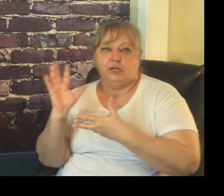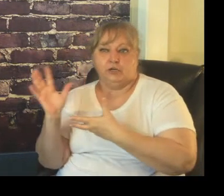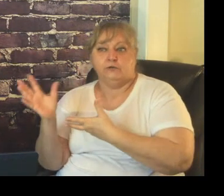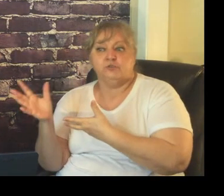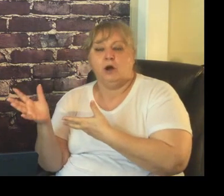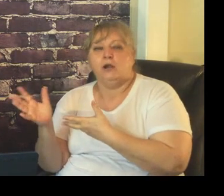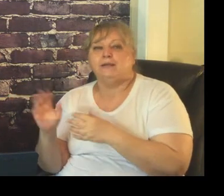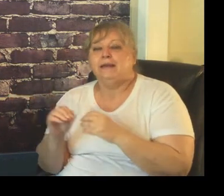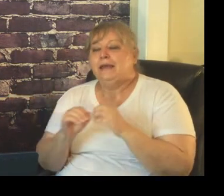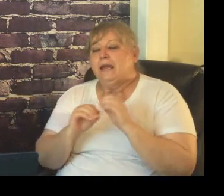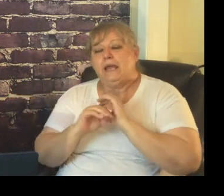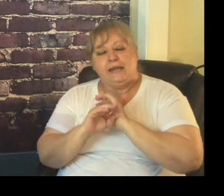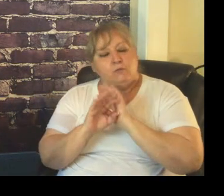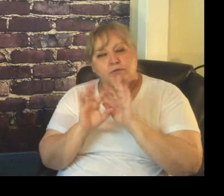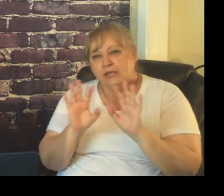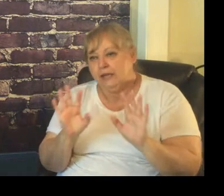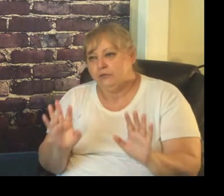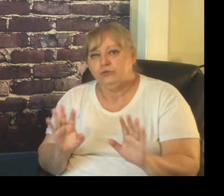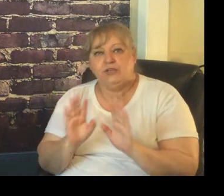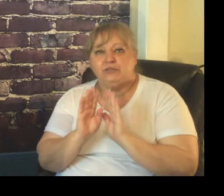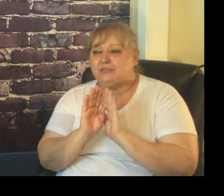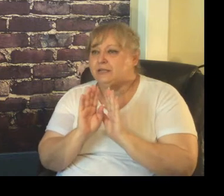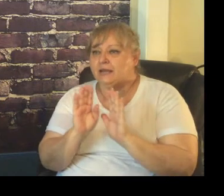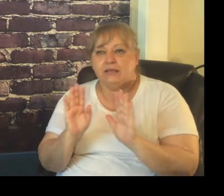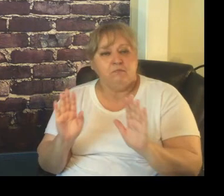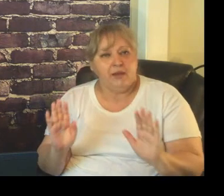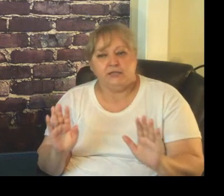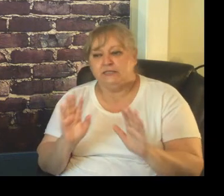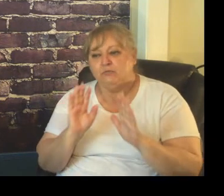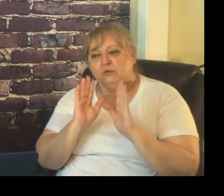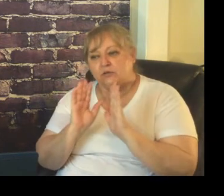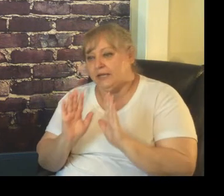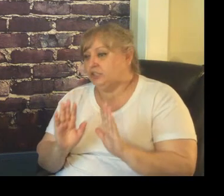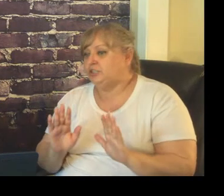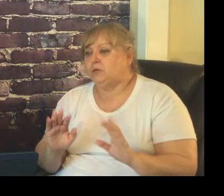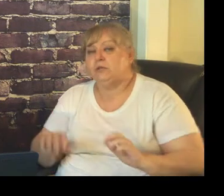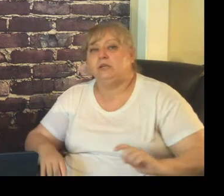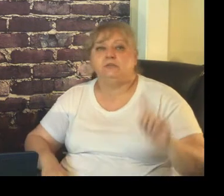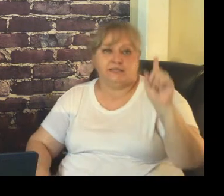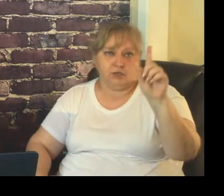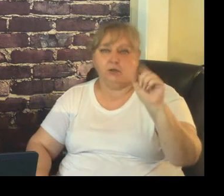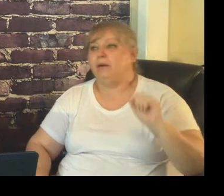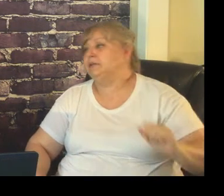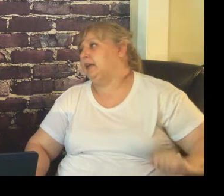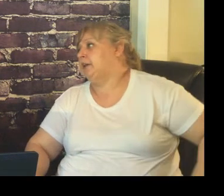girls part and I will tell you there is nothing better to be a relationship with a girl that talk about the hair